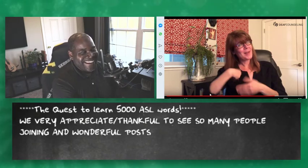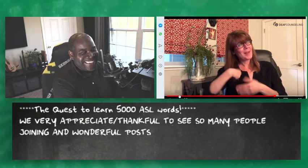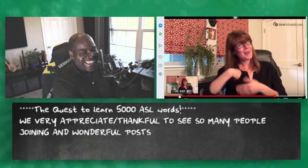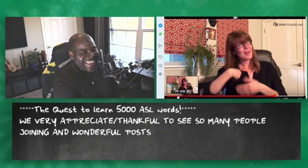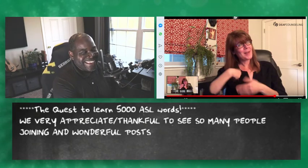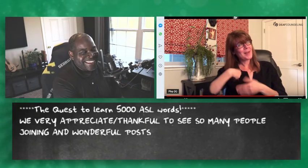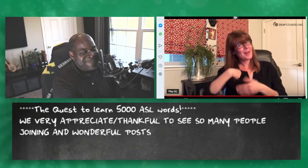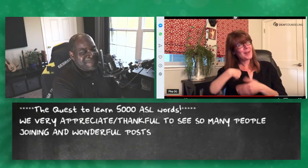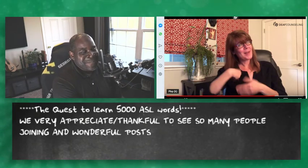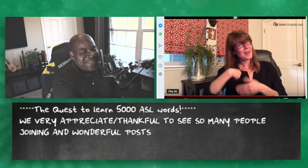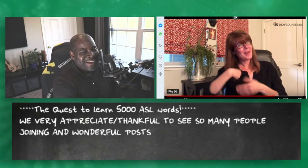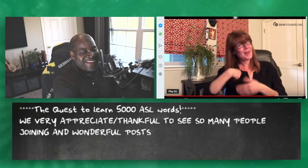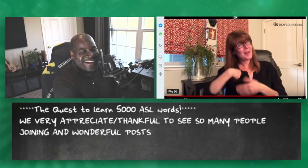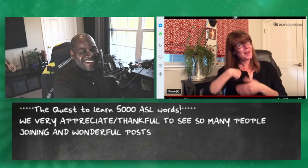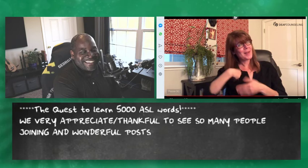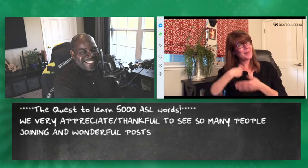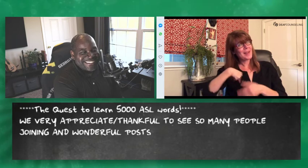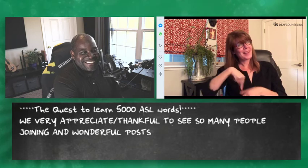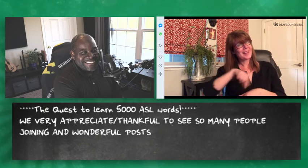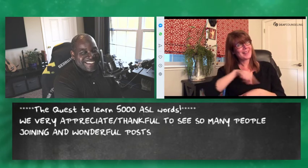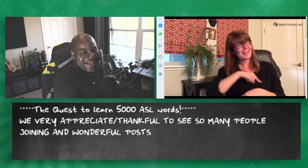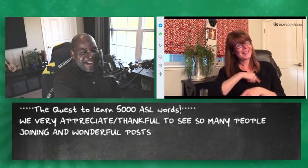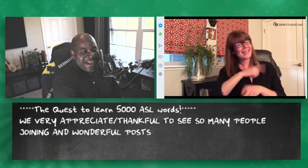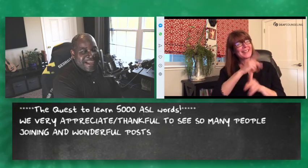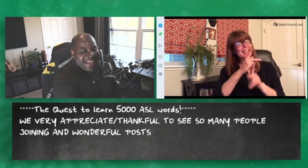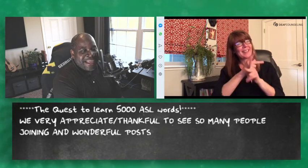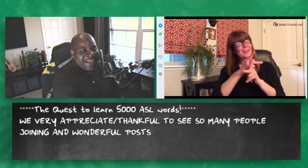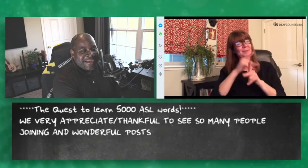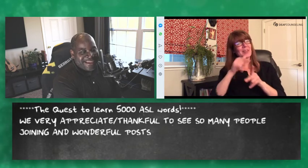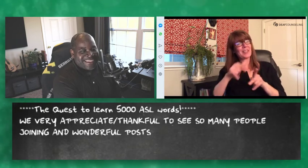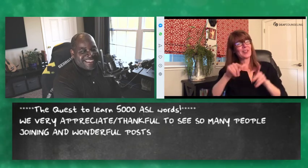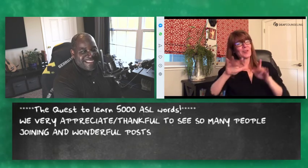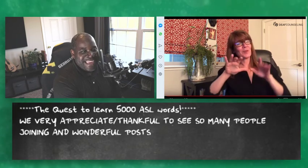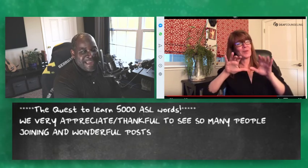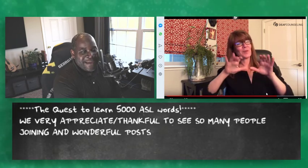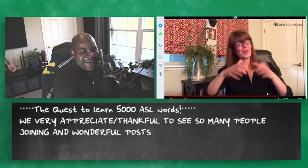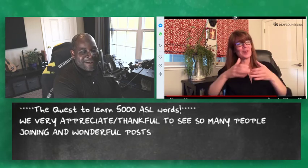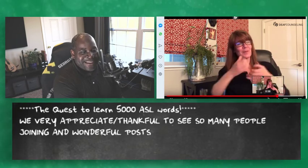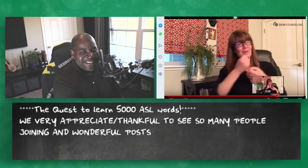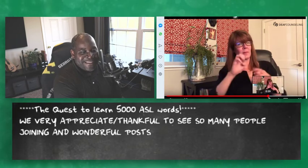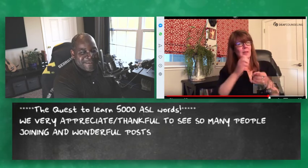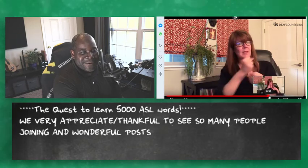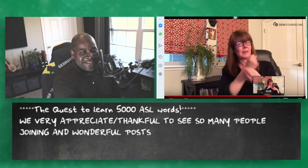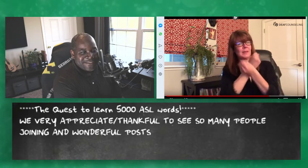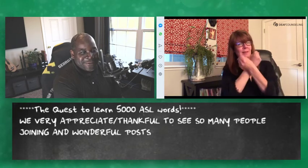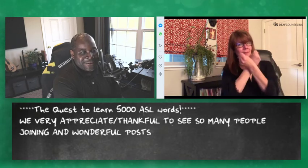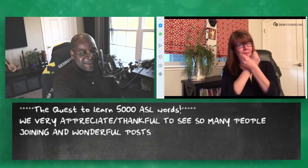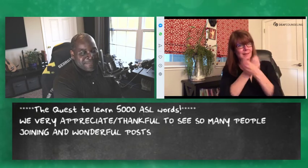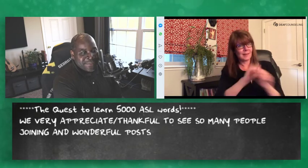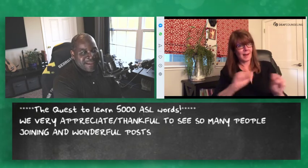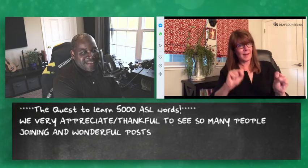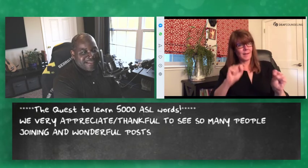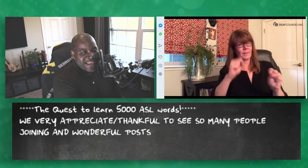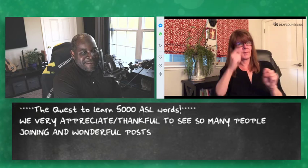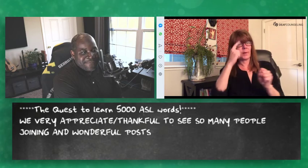i like it all right keep all right let's keep going this is really great safe